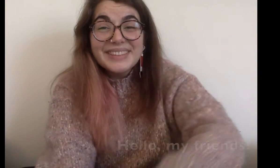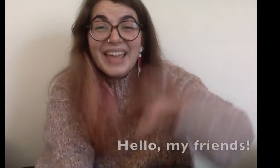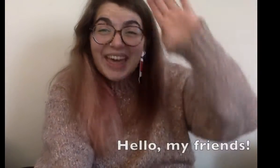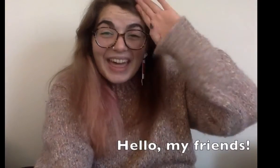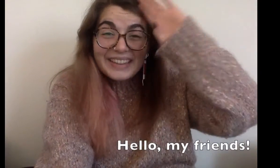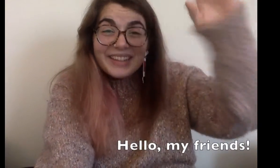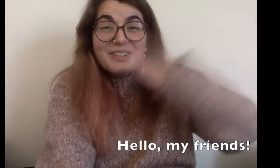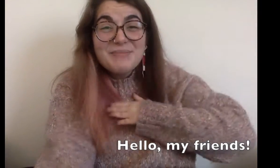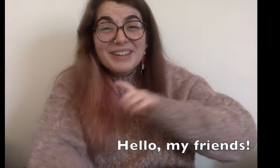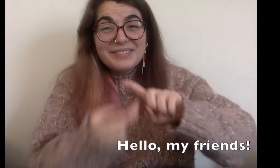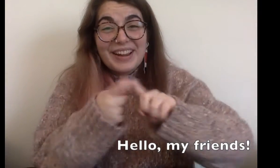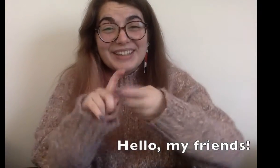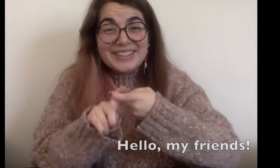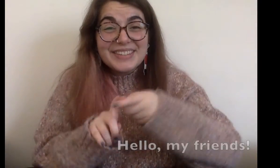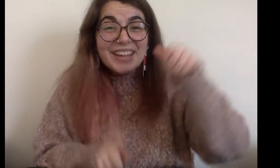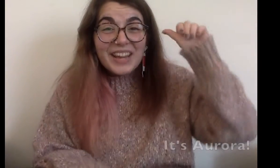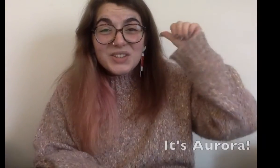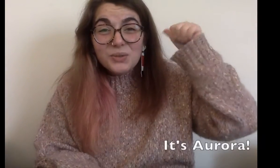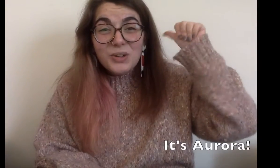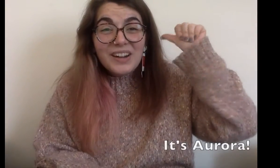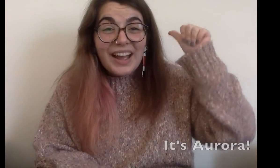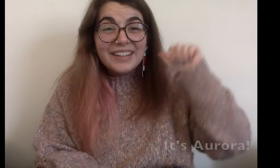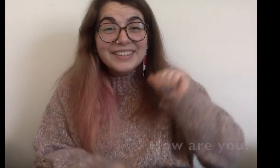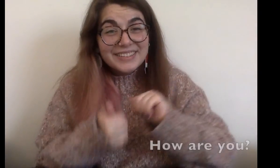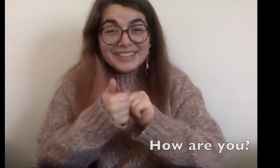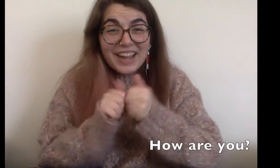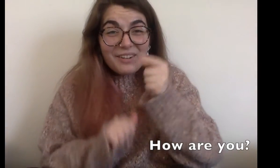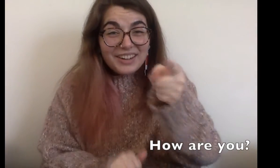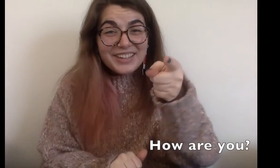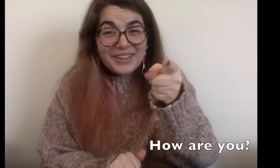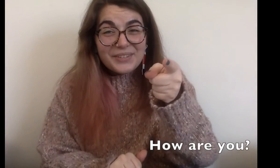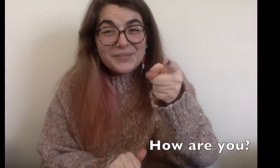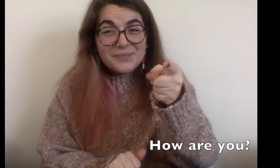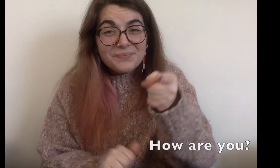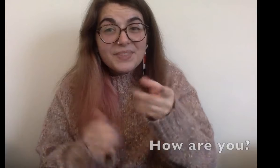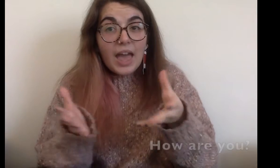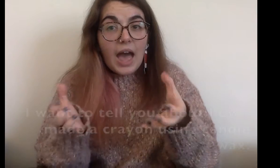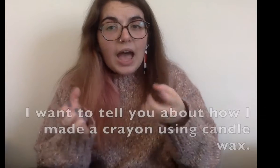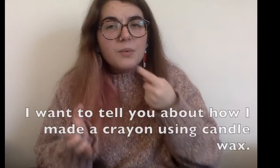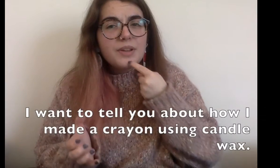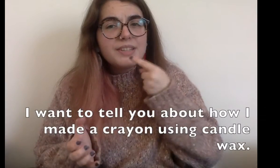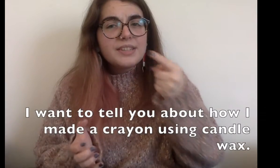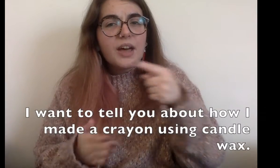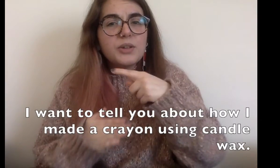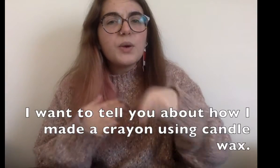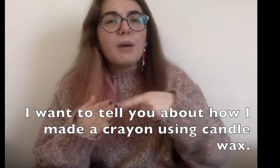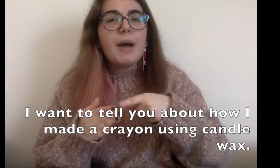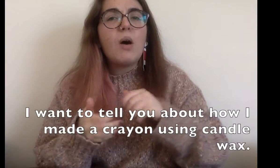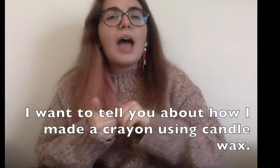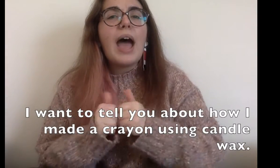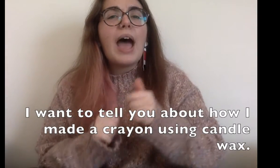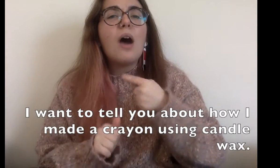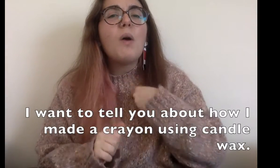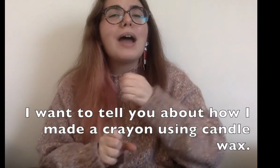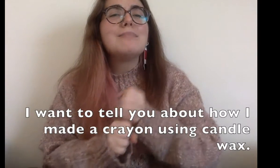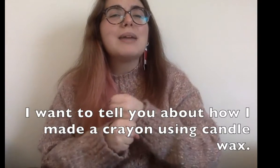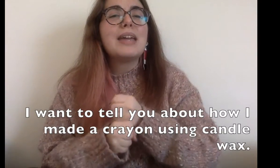Hello, my friends. It's Aurora. How are you? I want to tell you about how I made